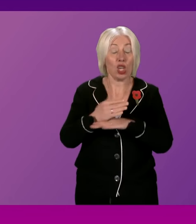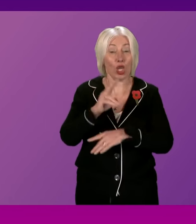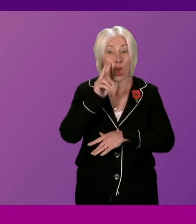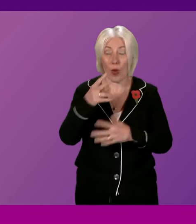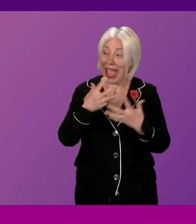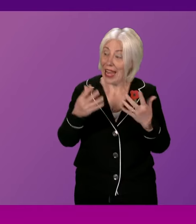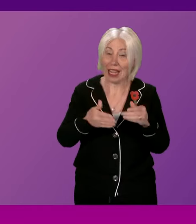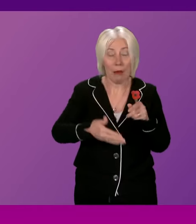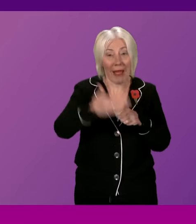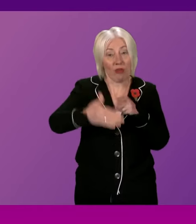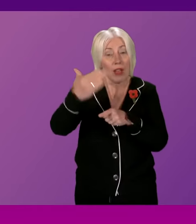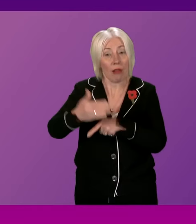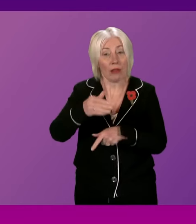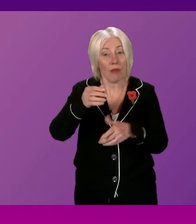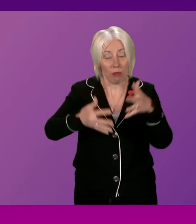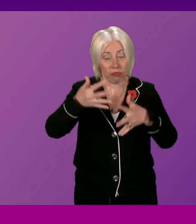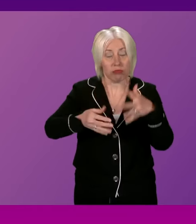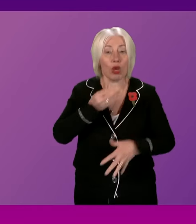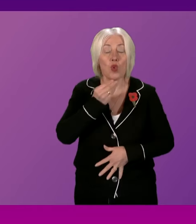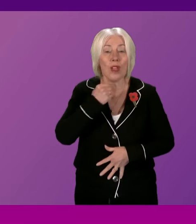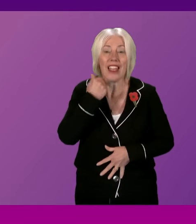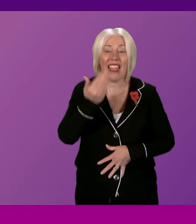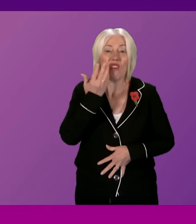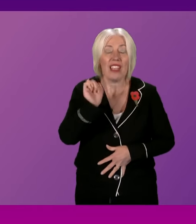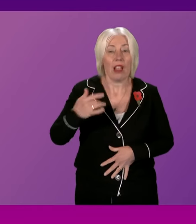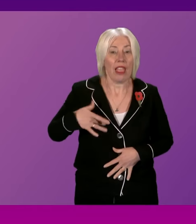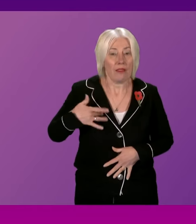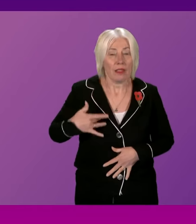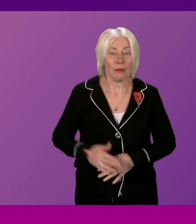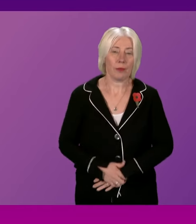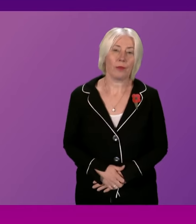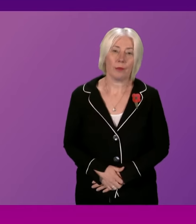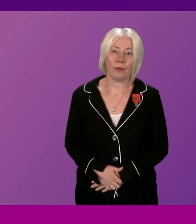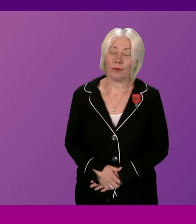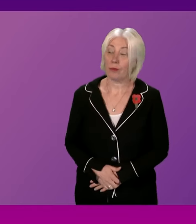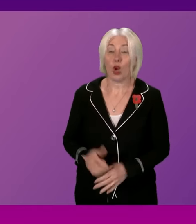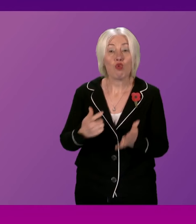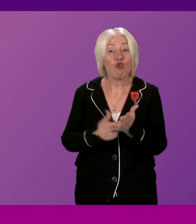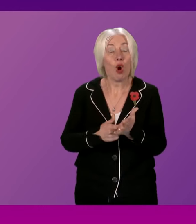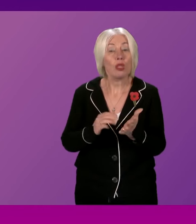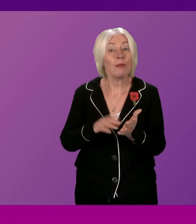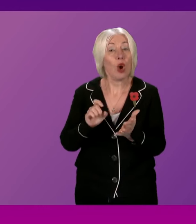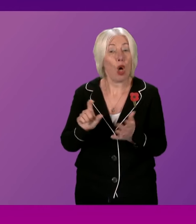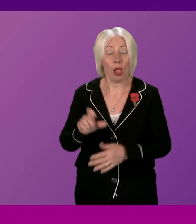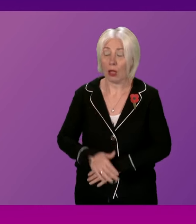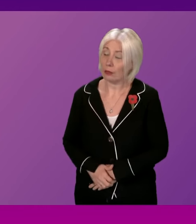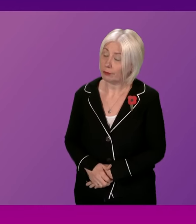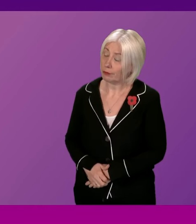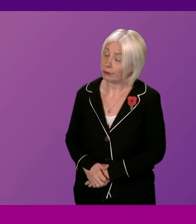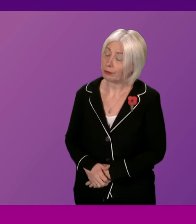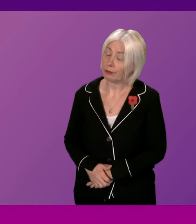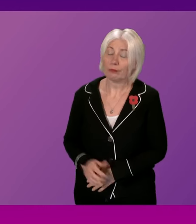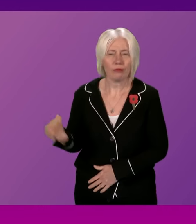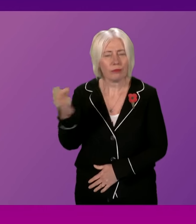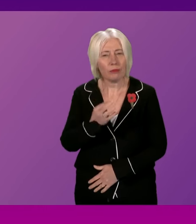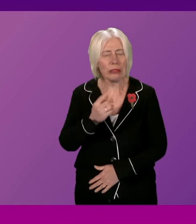users in their everyday lives. Ross McColl. Thank you, Presiding Officer. First Minister,